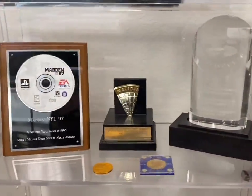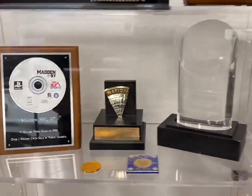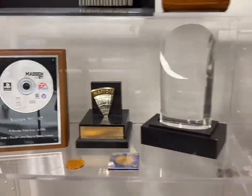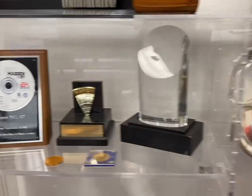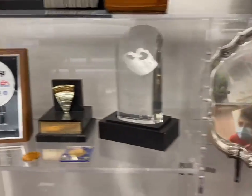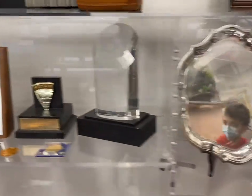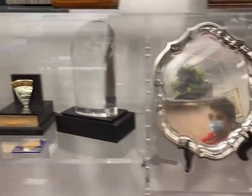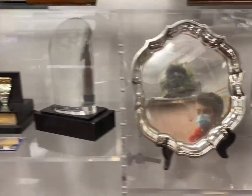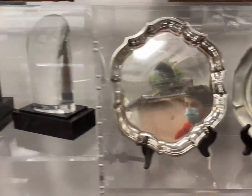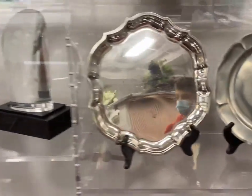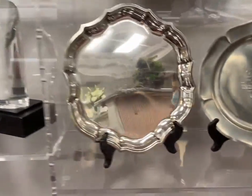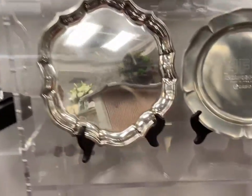Look, old equipment.